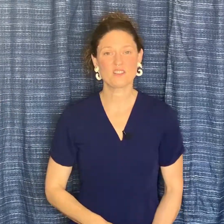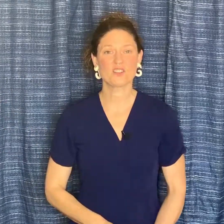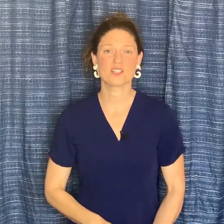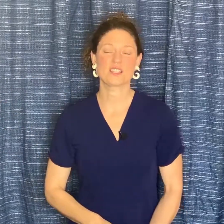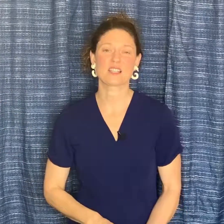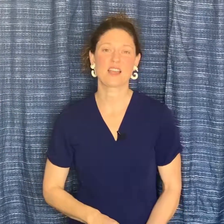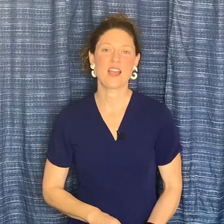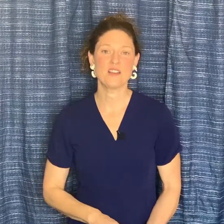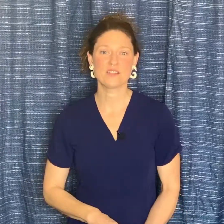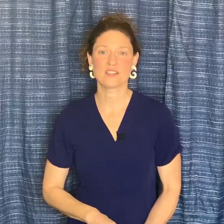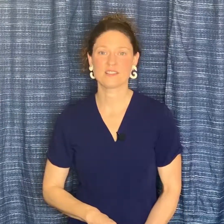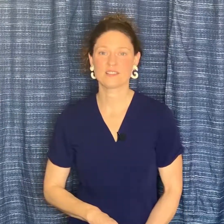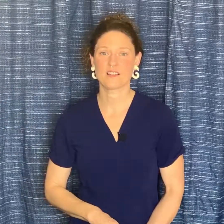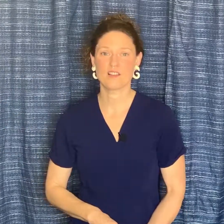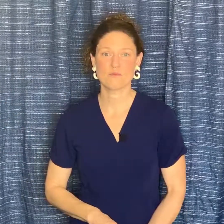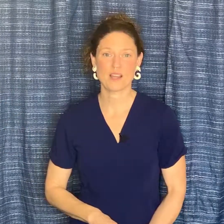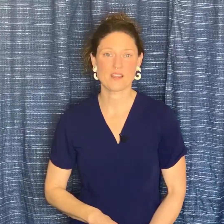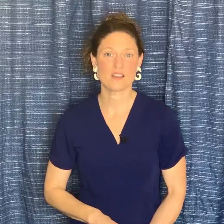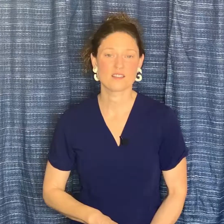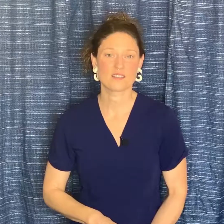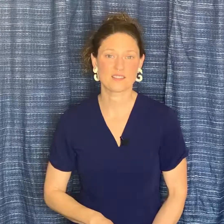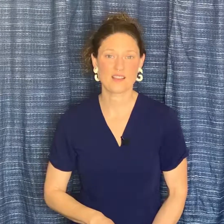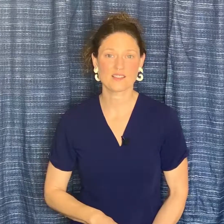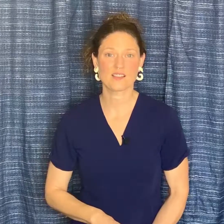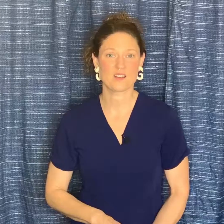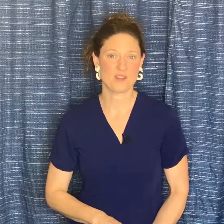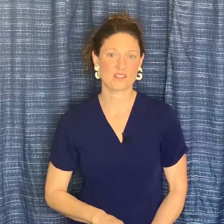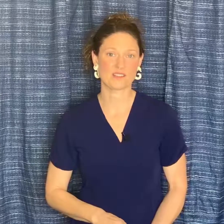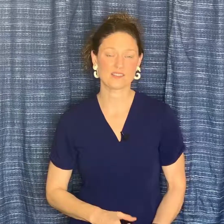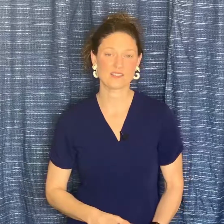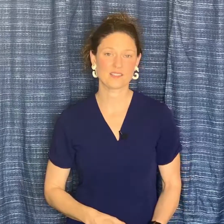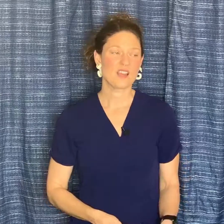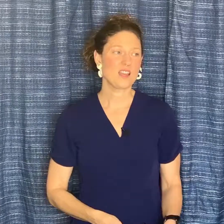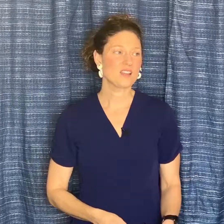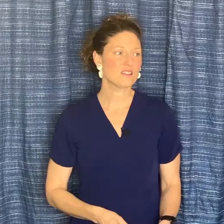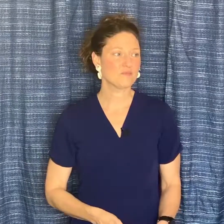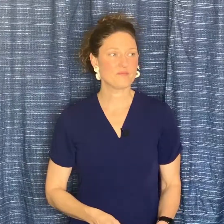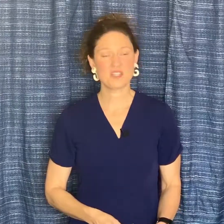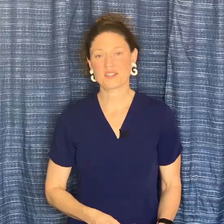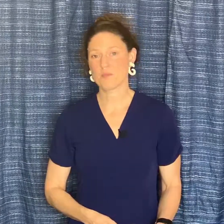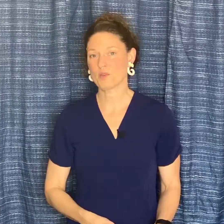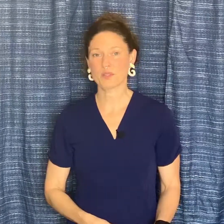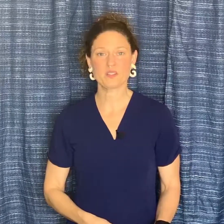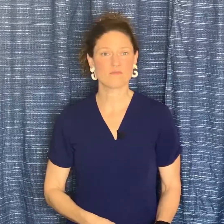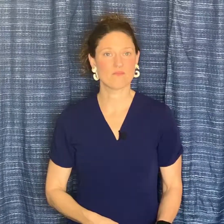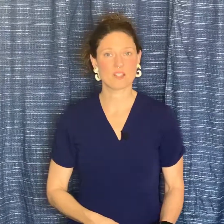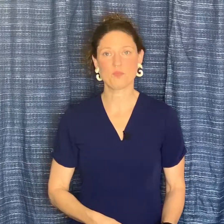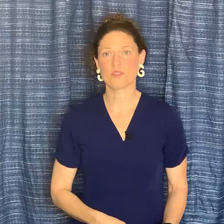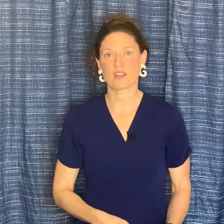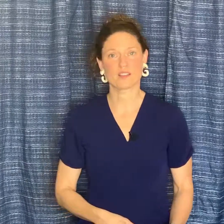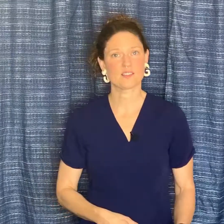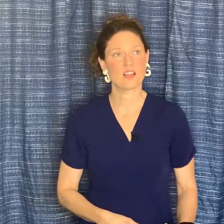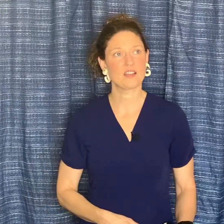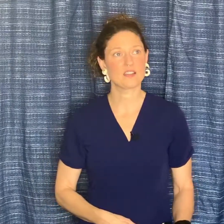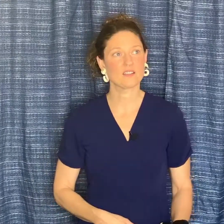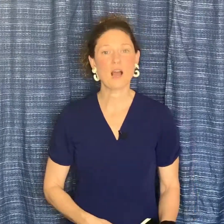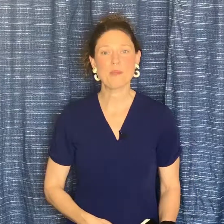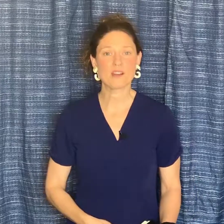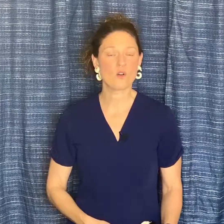noticing evidence of my success and abundance. And these can be really simple things like I made a